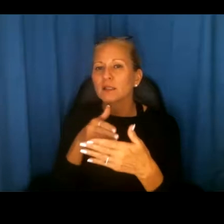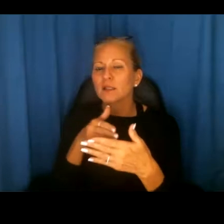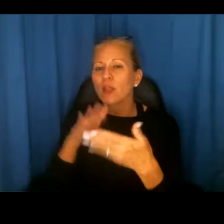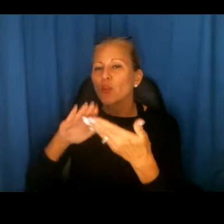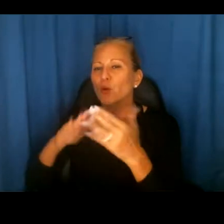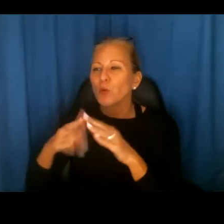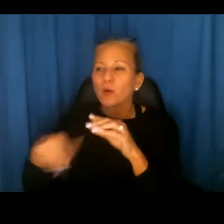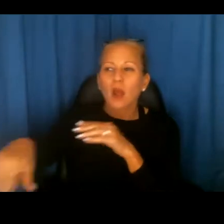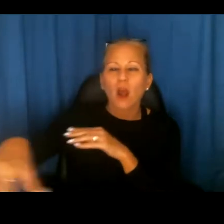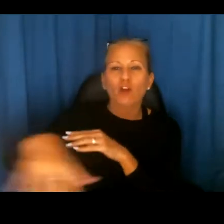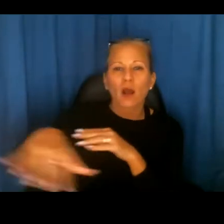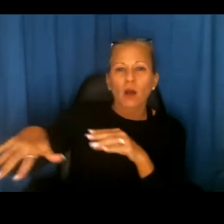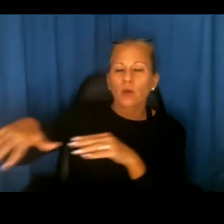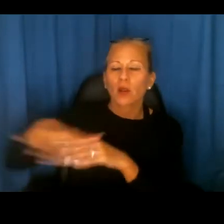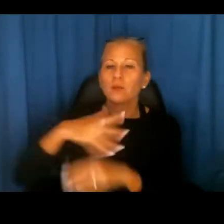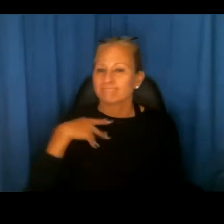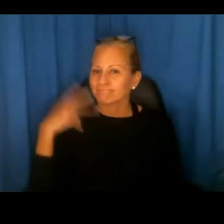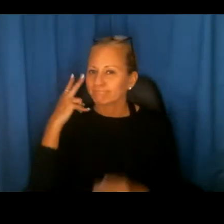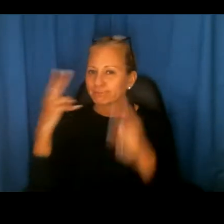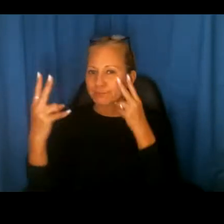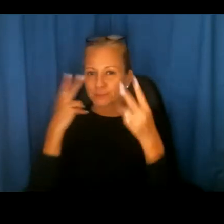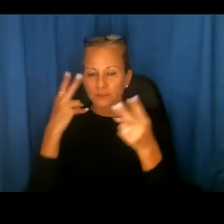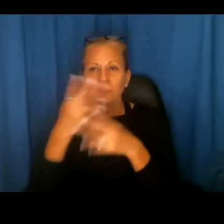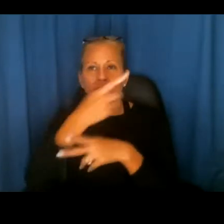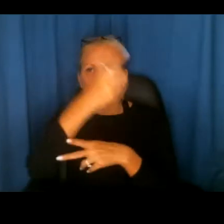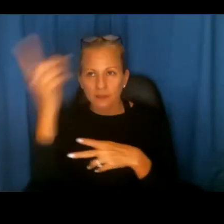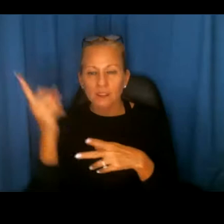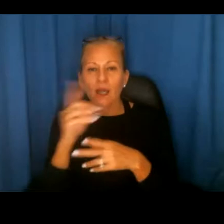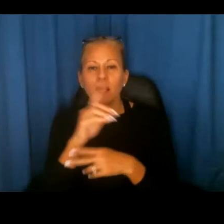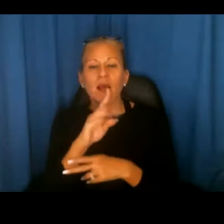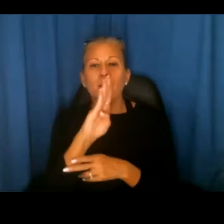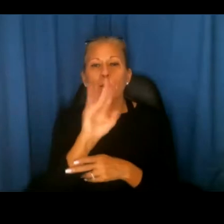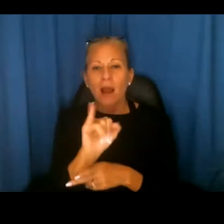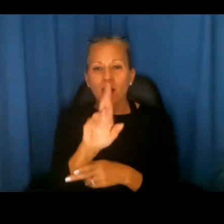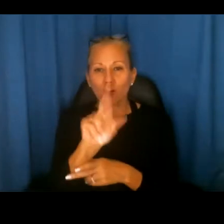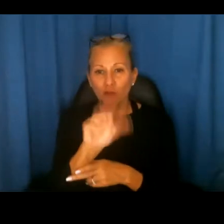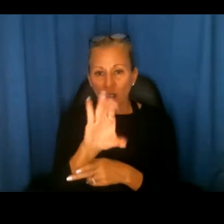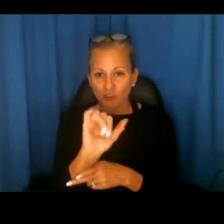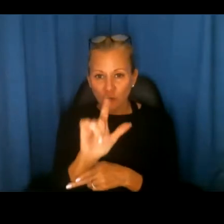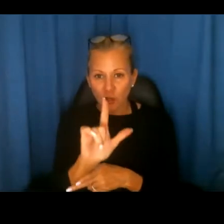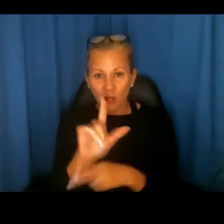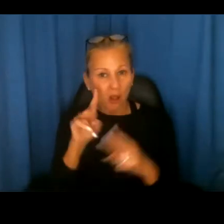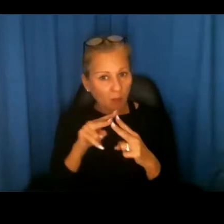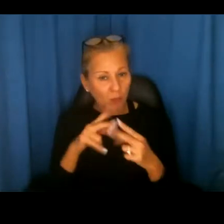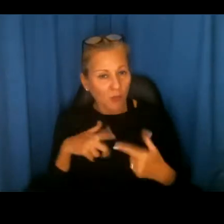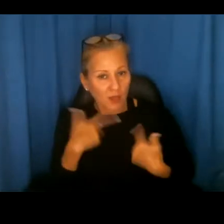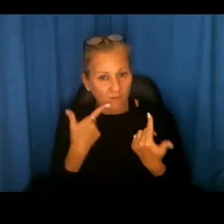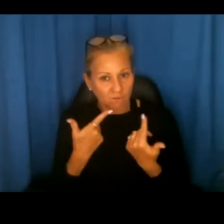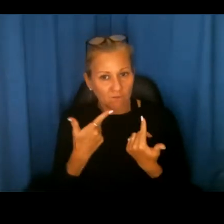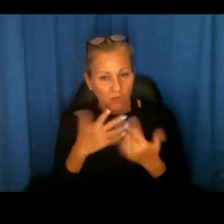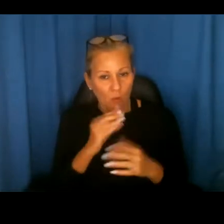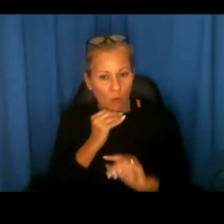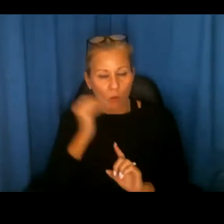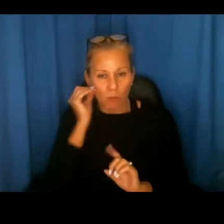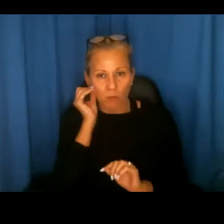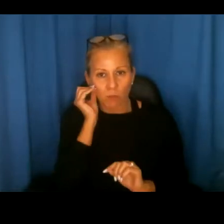Uh, we've seen a number of situations where biracial, um, couples have lived in a home and, uh,